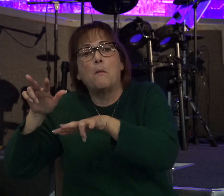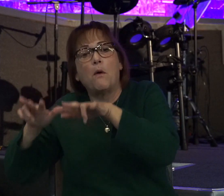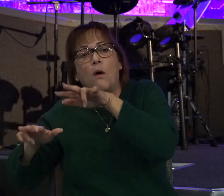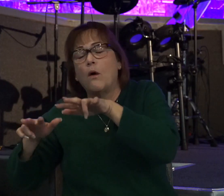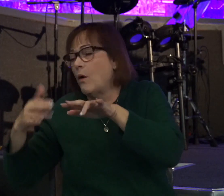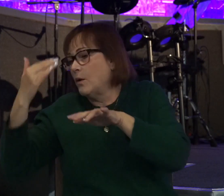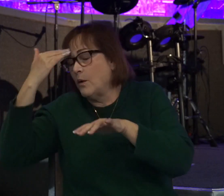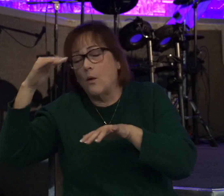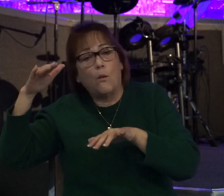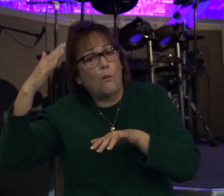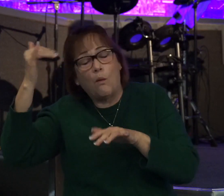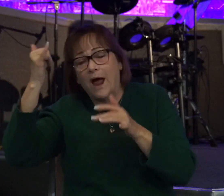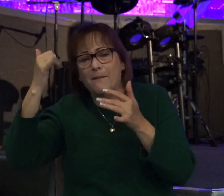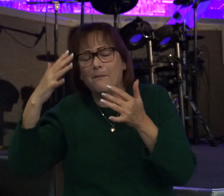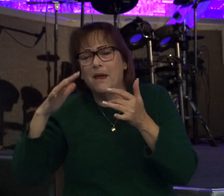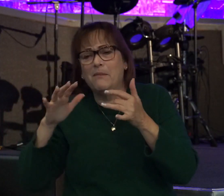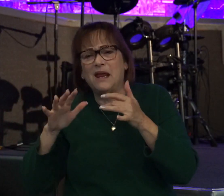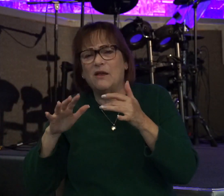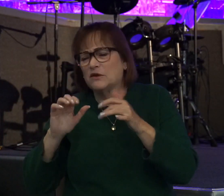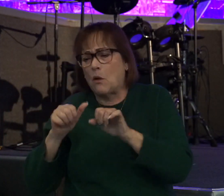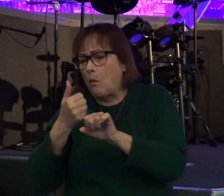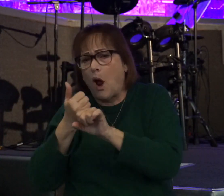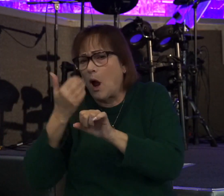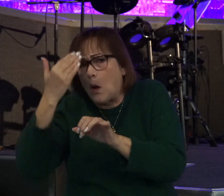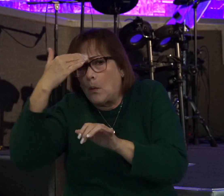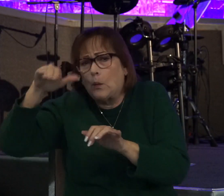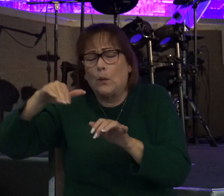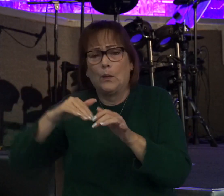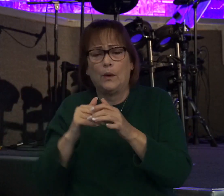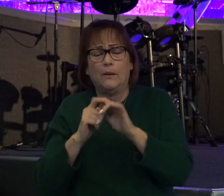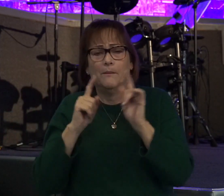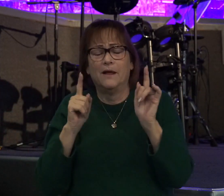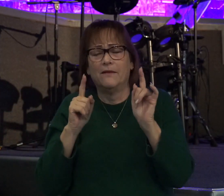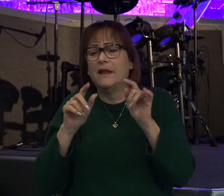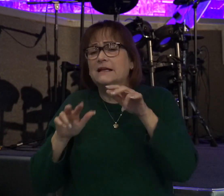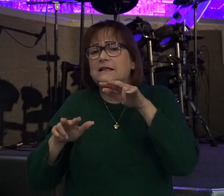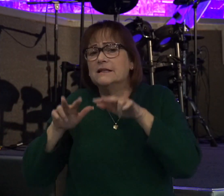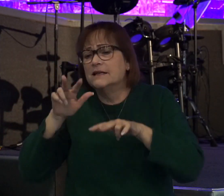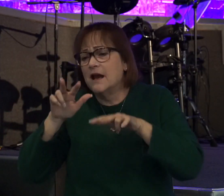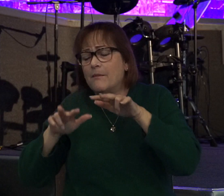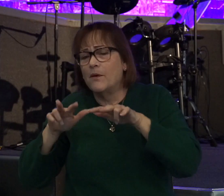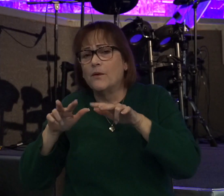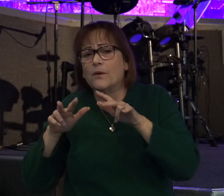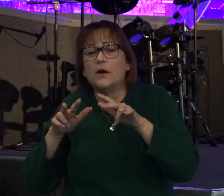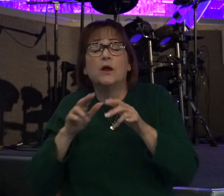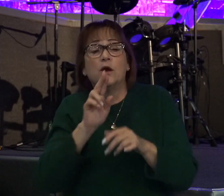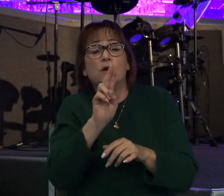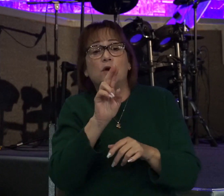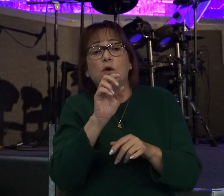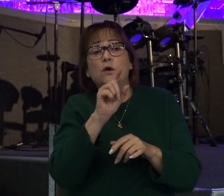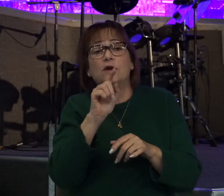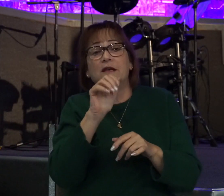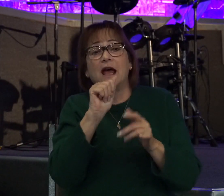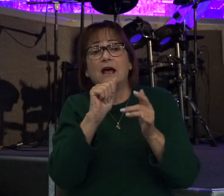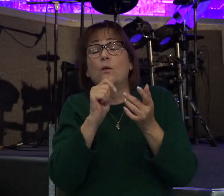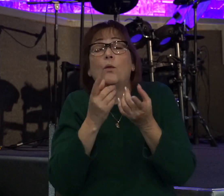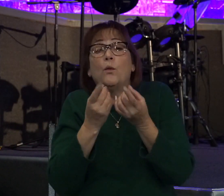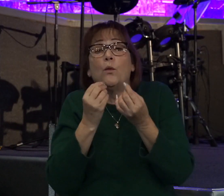why. Maybe there's a rut. Maybe there's a rock. We don't know. But they stumble. And what does Uzzah do? He puts out his hand to the ark. He